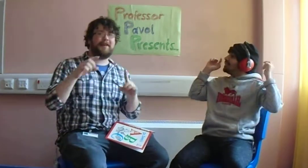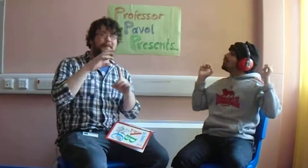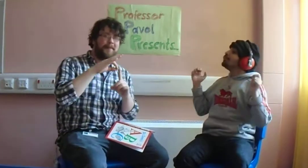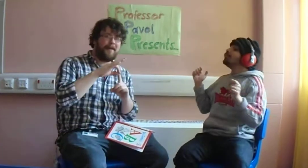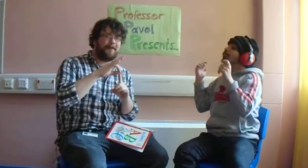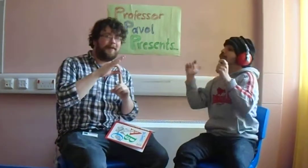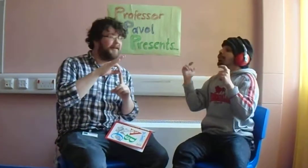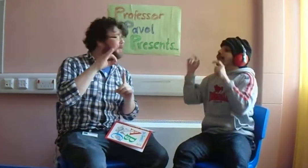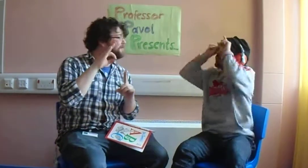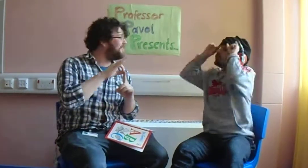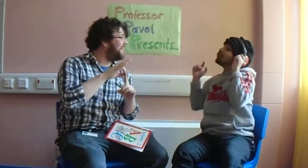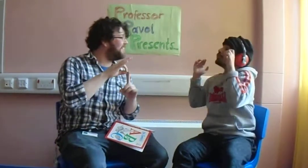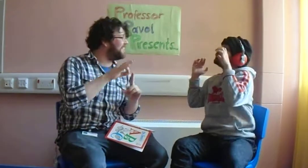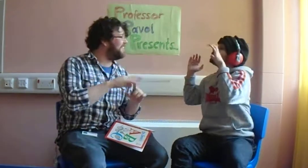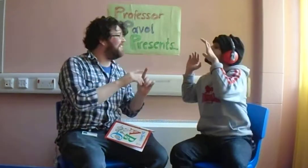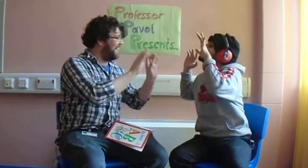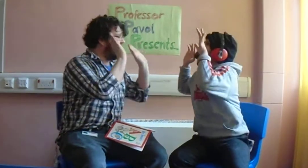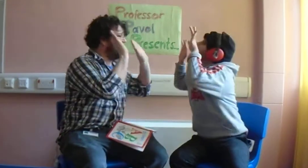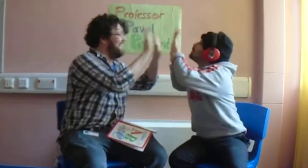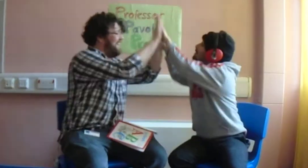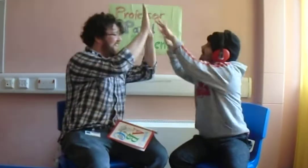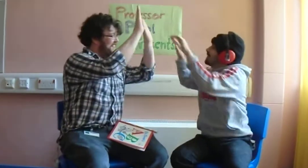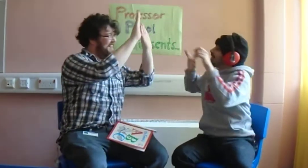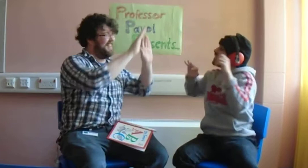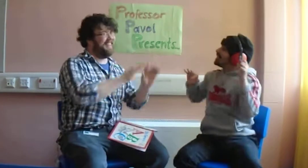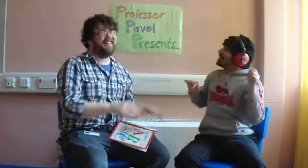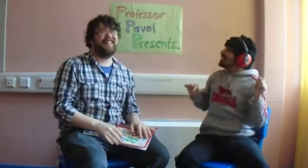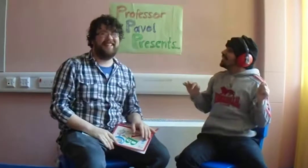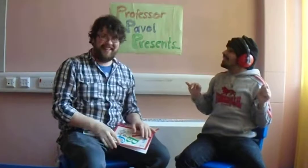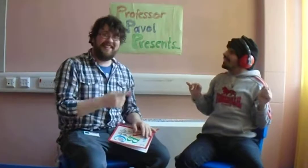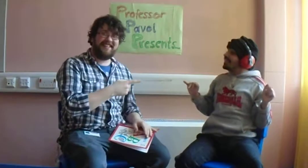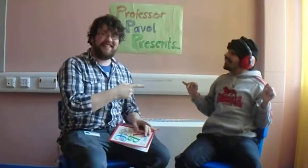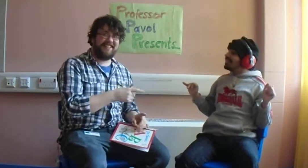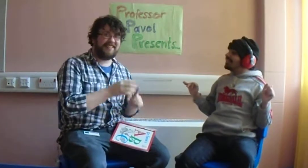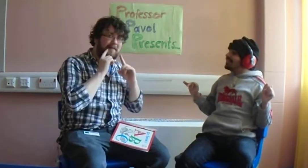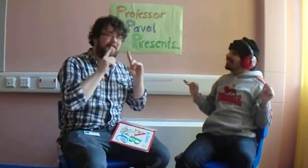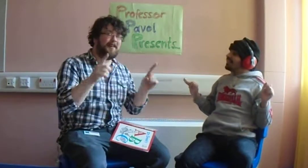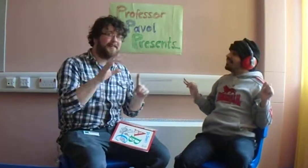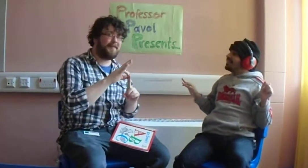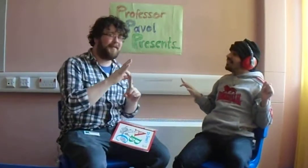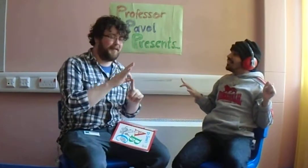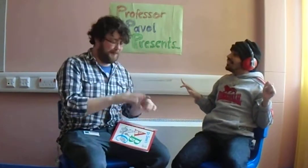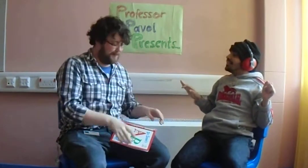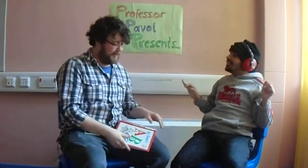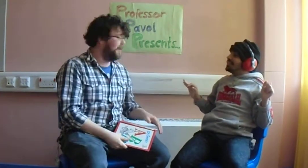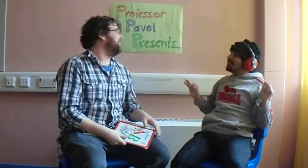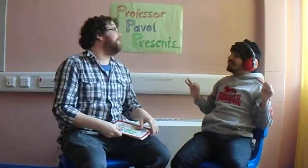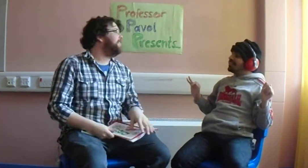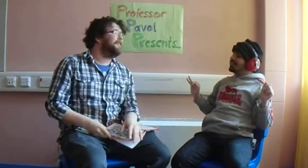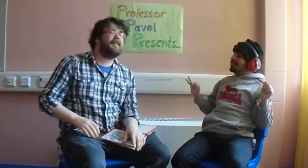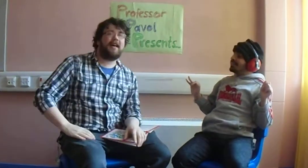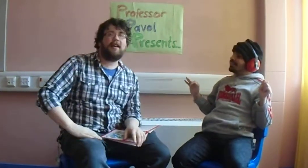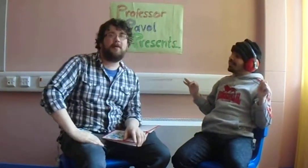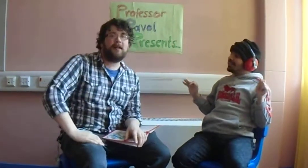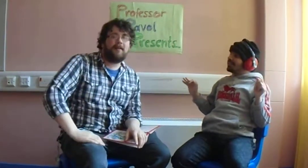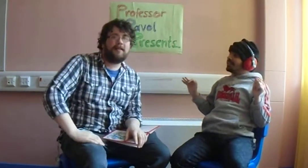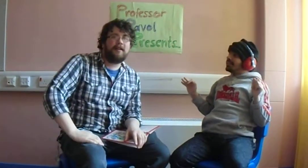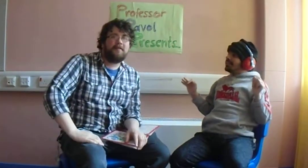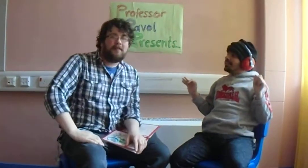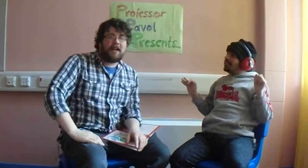Pavel Presents! Yeah! This is Professor Pavel. Today we're going to finish